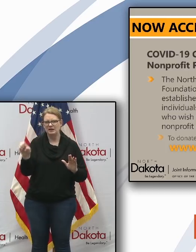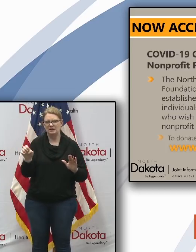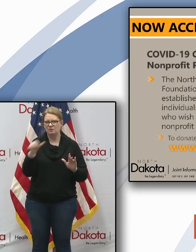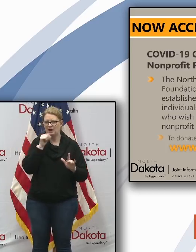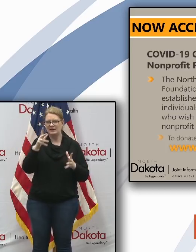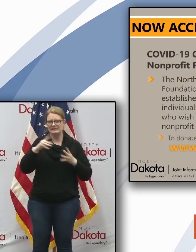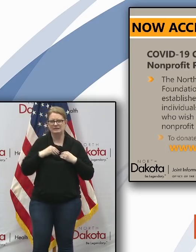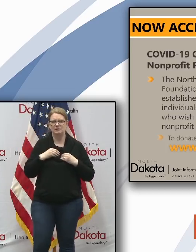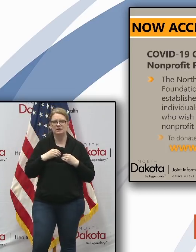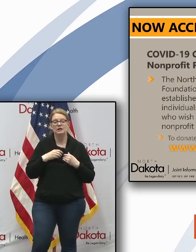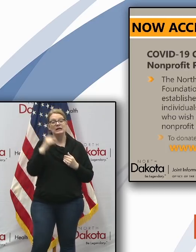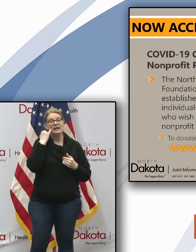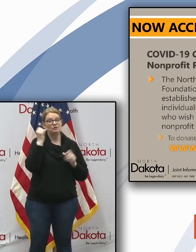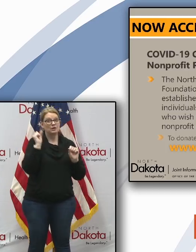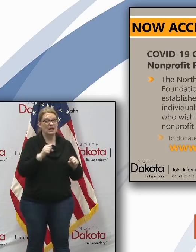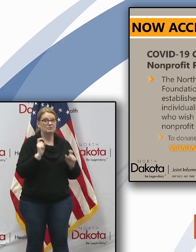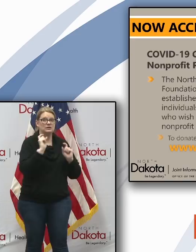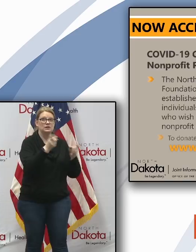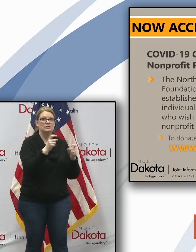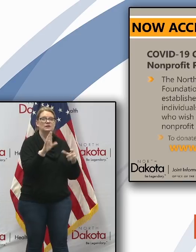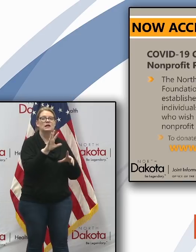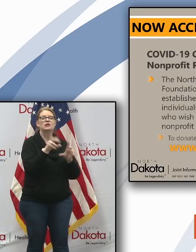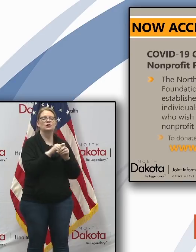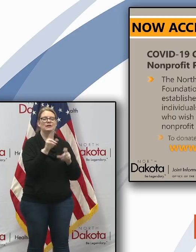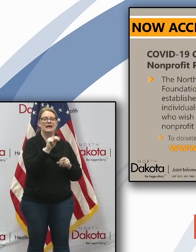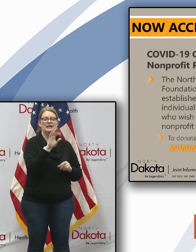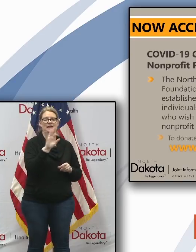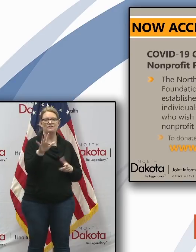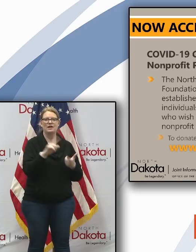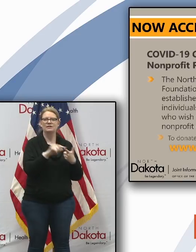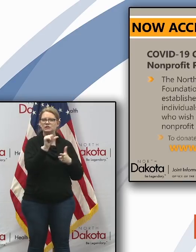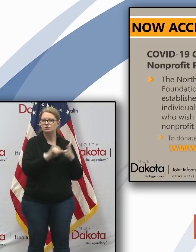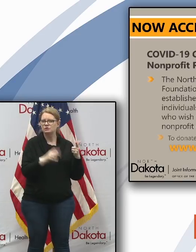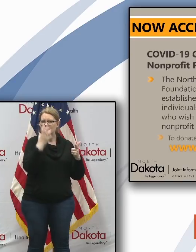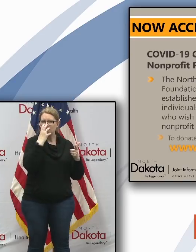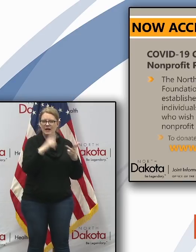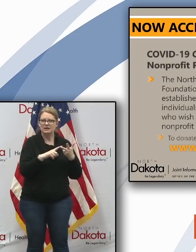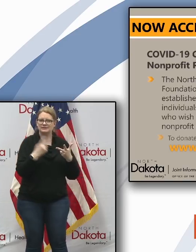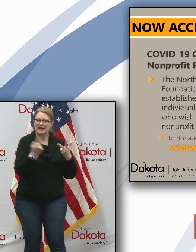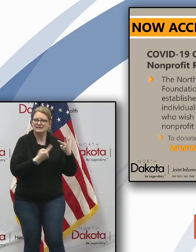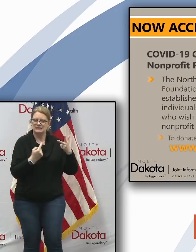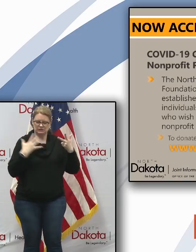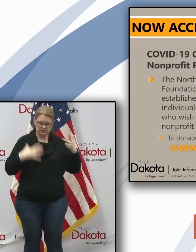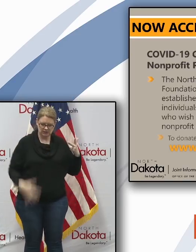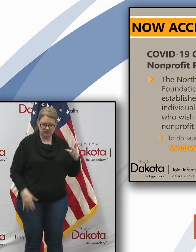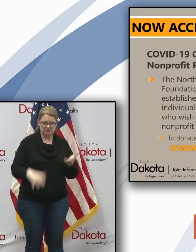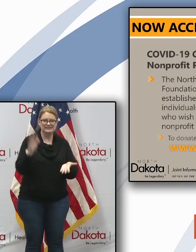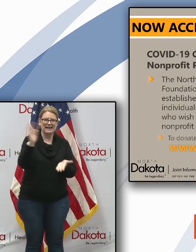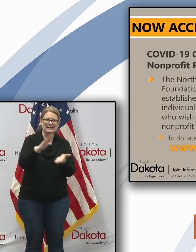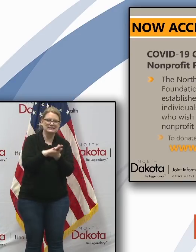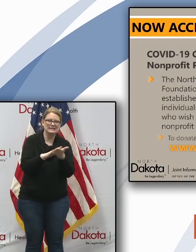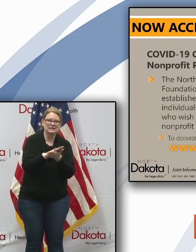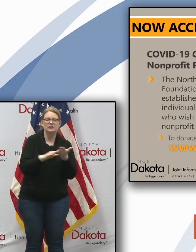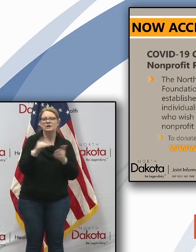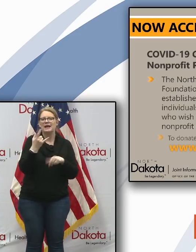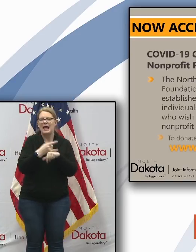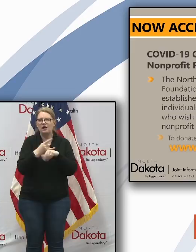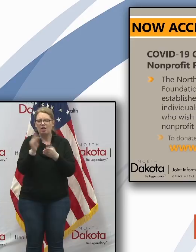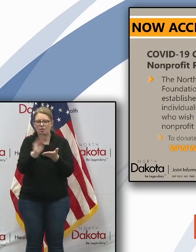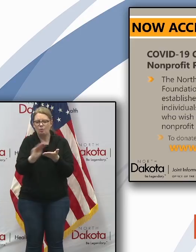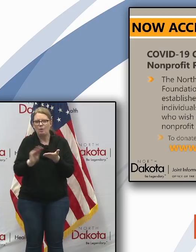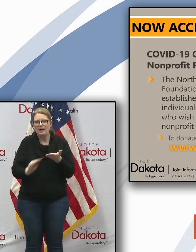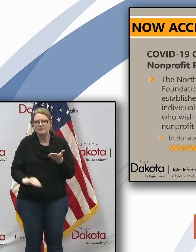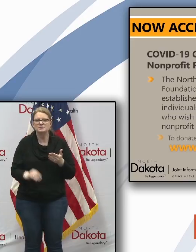and items that can be donated include n95 masks surgical masks isolation gowns face masks hand sanitizer alcohol wipes thermometers